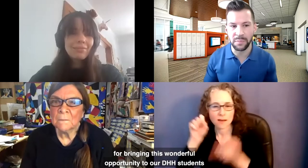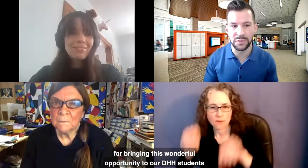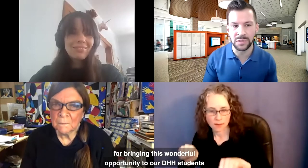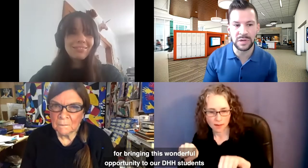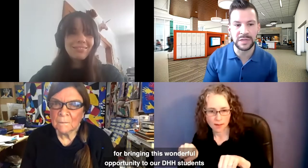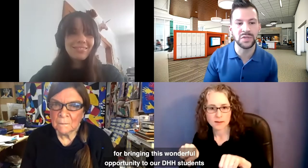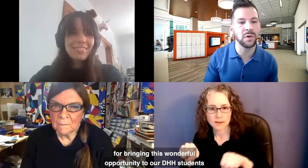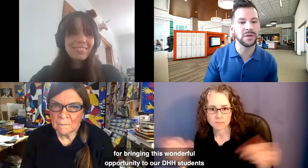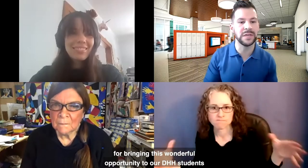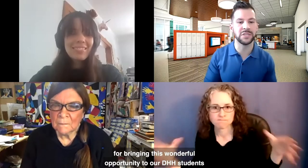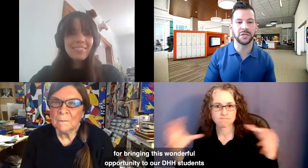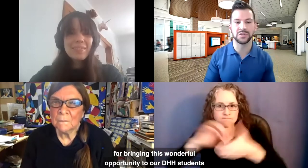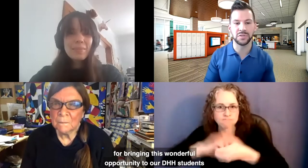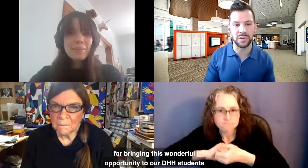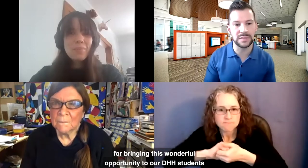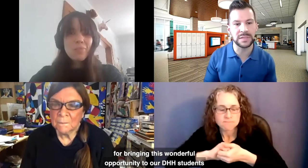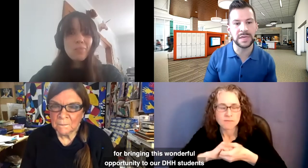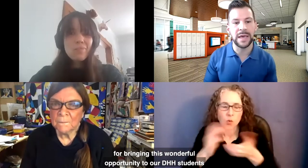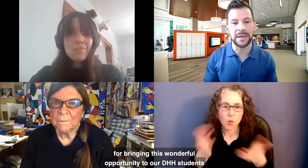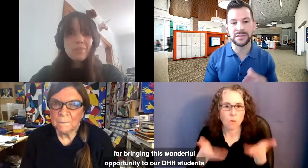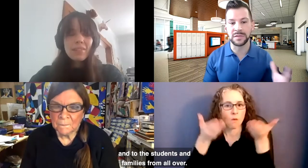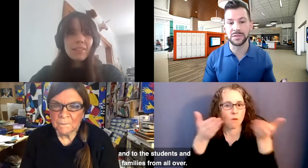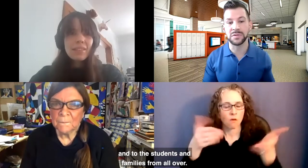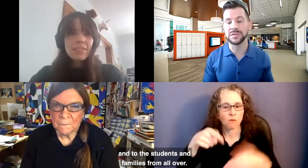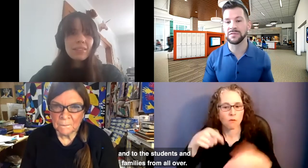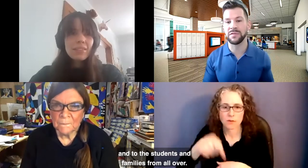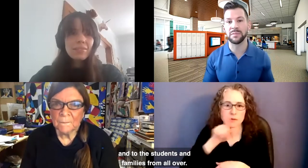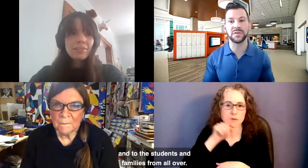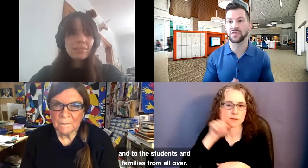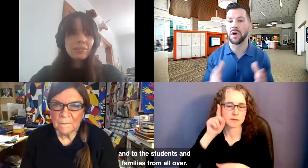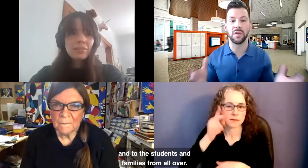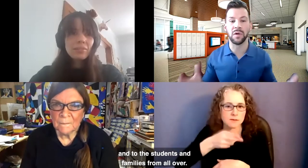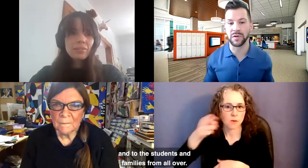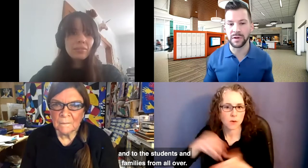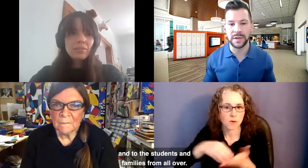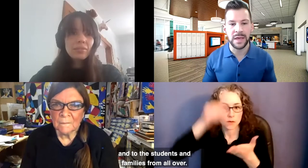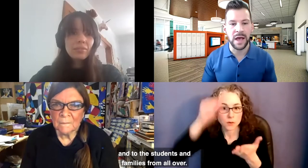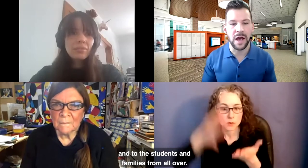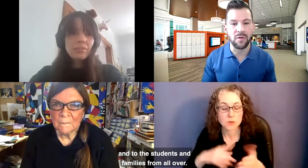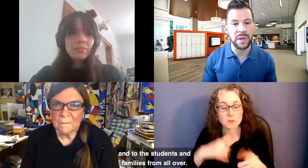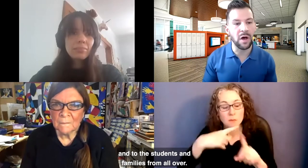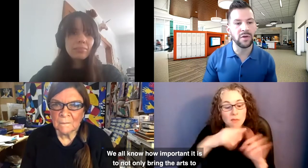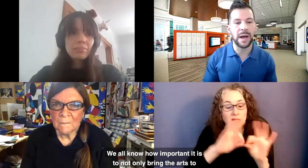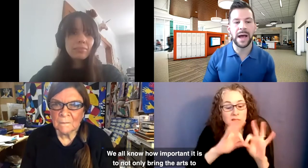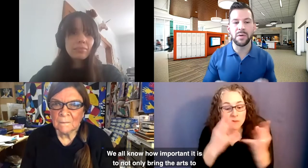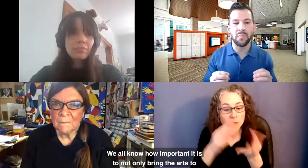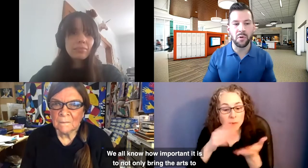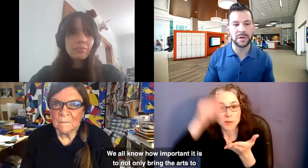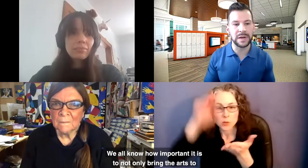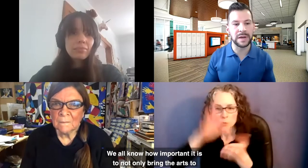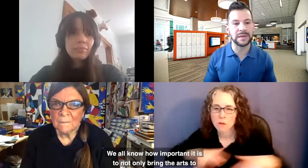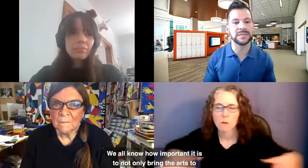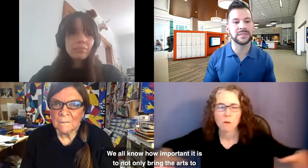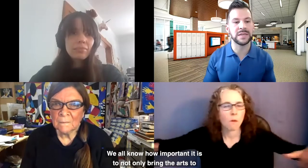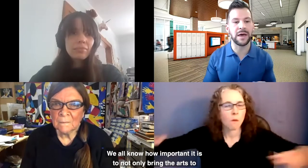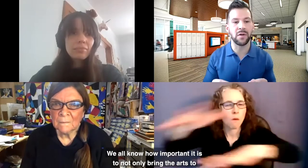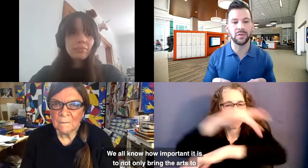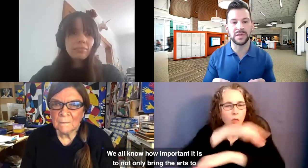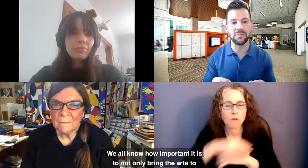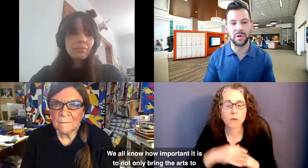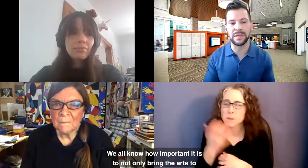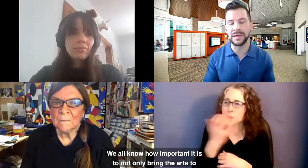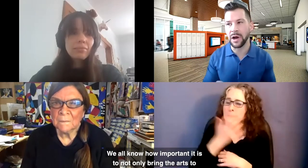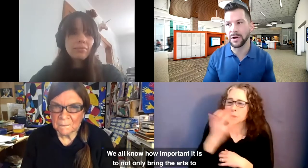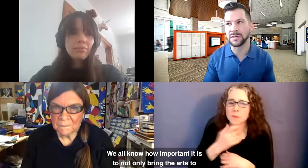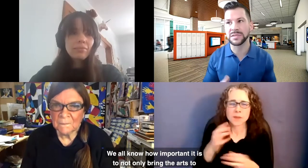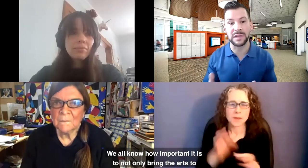wonderful opportunity to our DHH students and to the students and families from all over. We all know how important it is to not